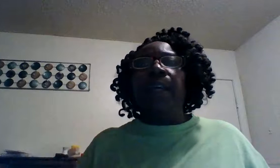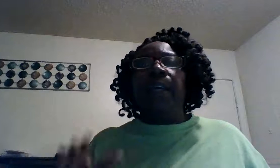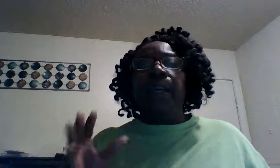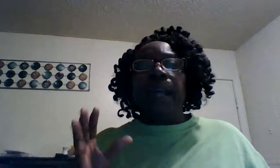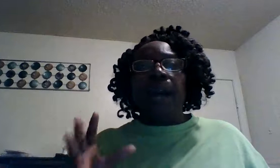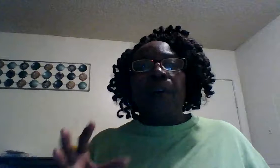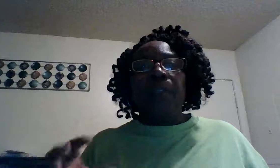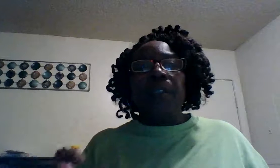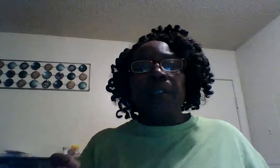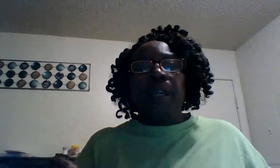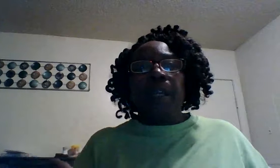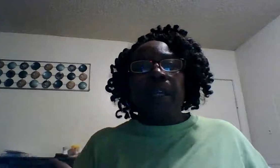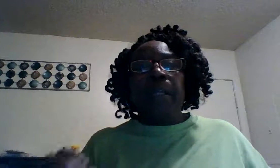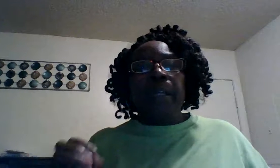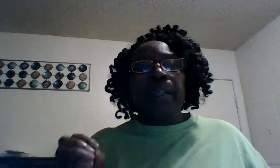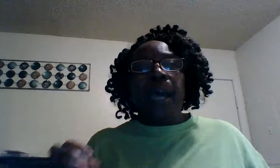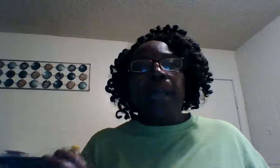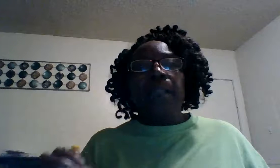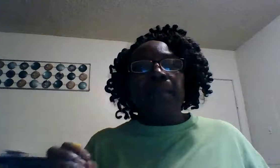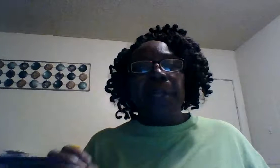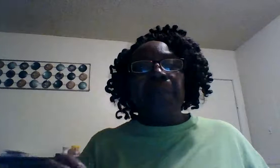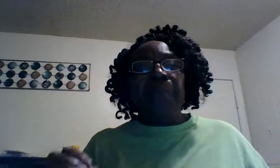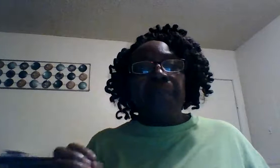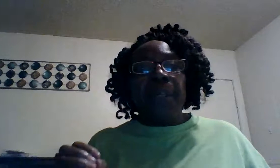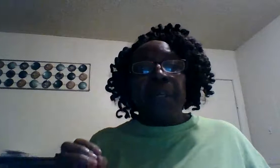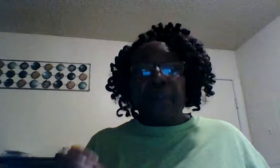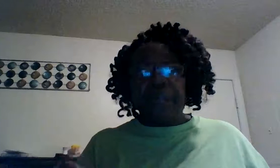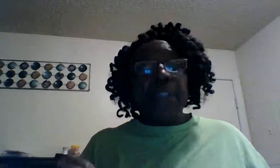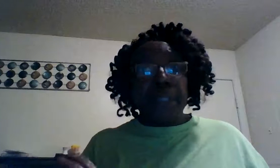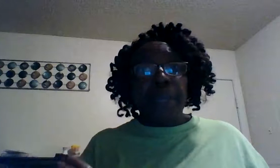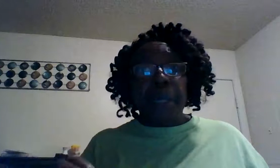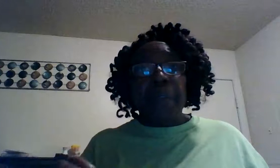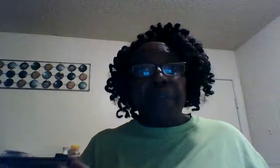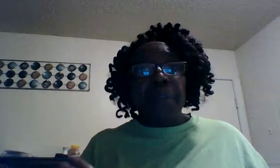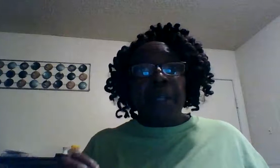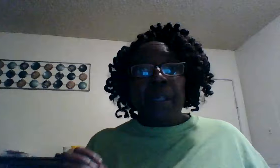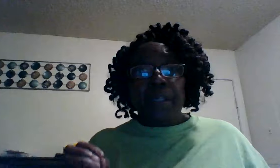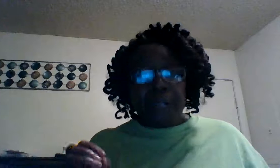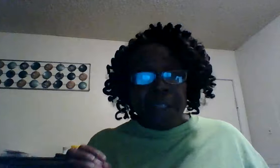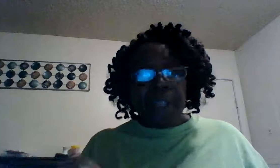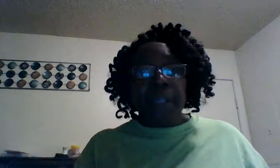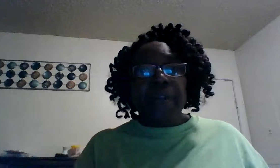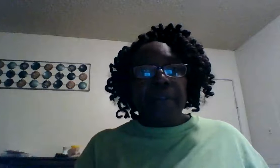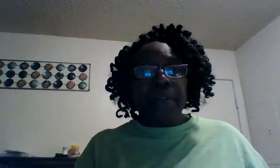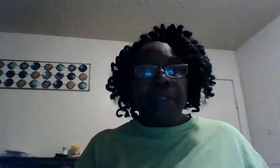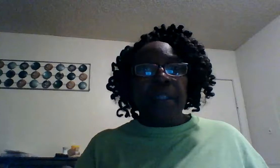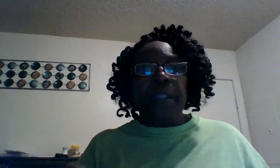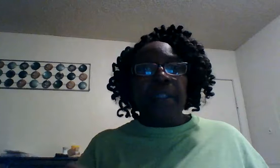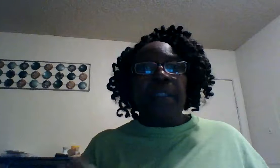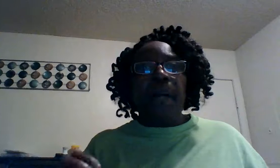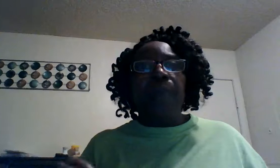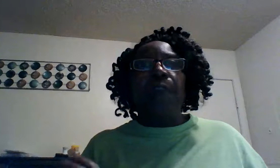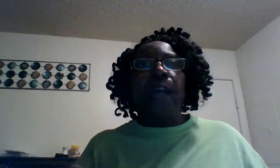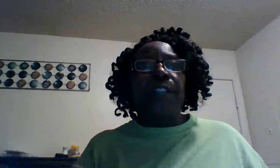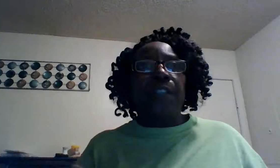he causes he entices people christian people to yield to his unrighteous